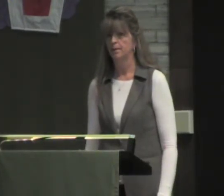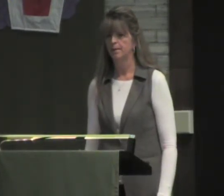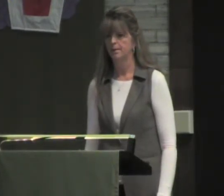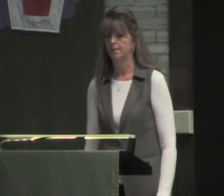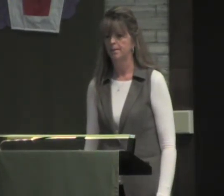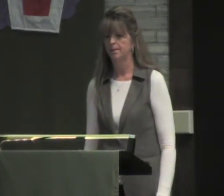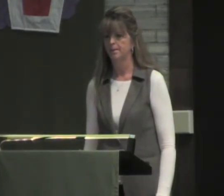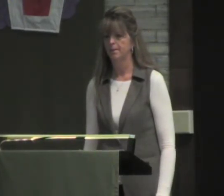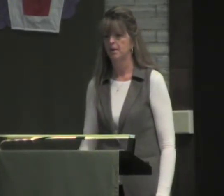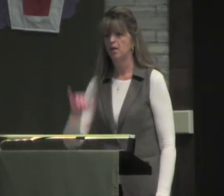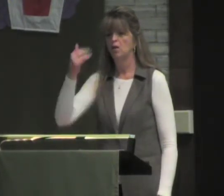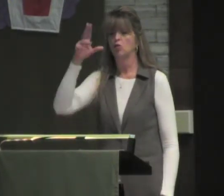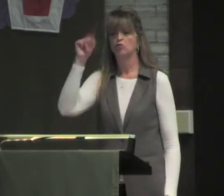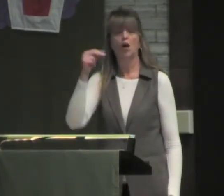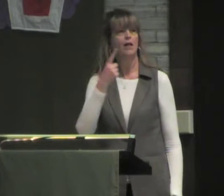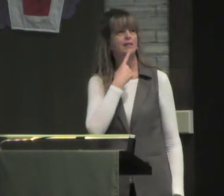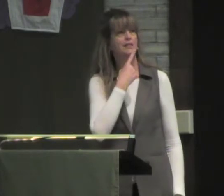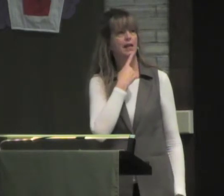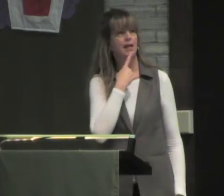do it. Just don't do it.